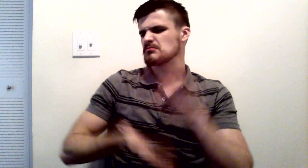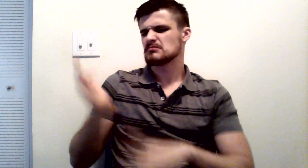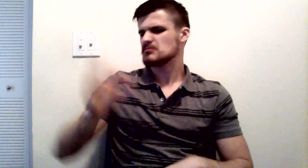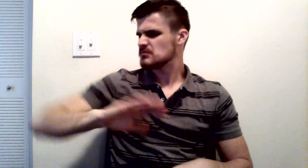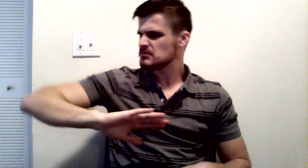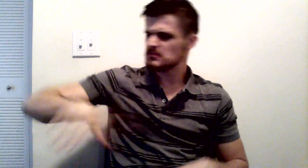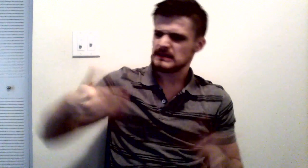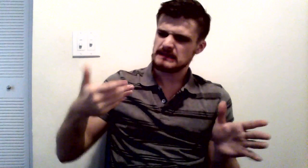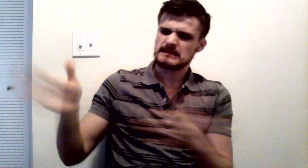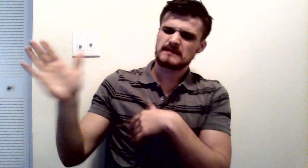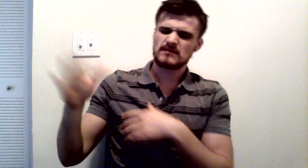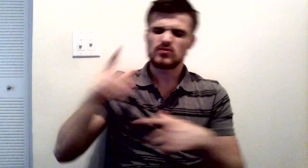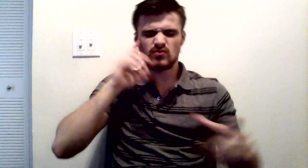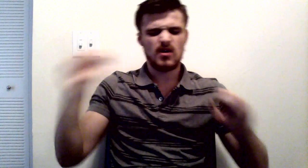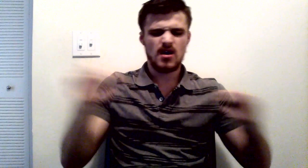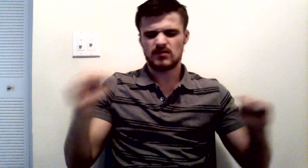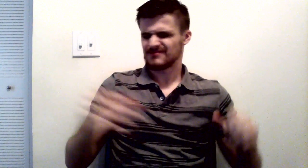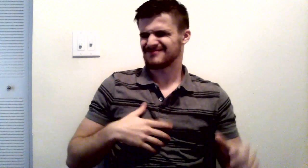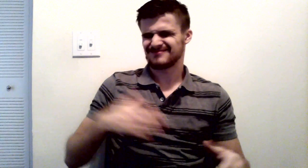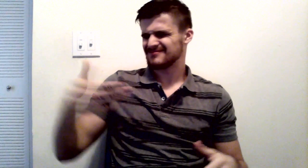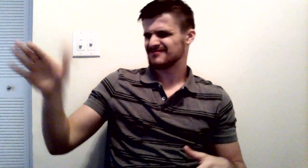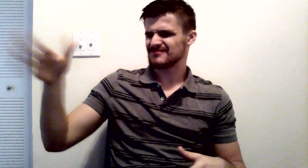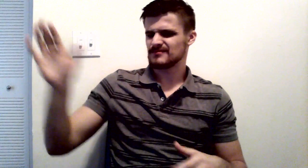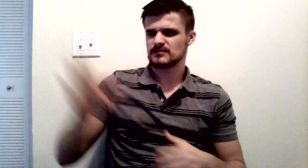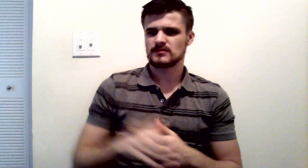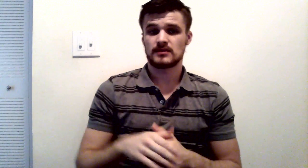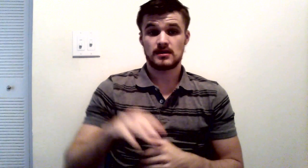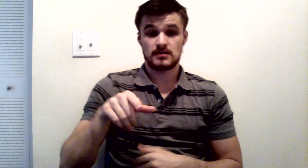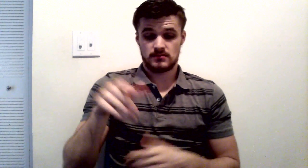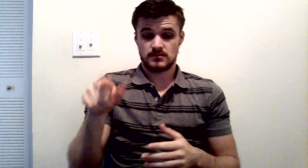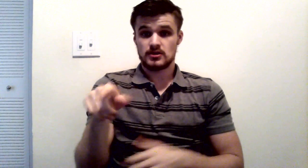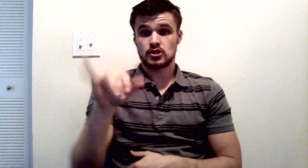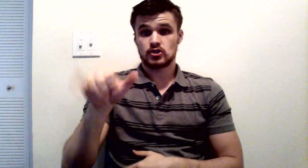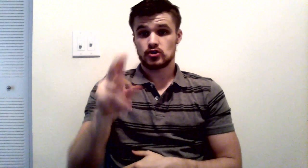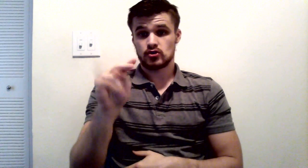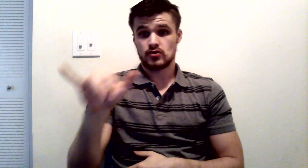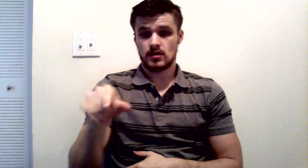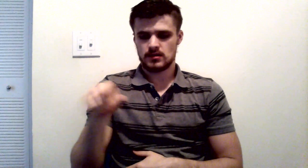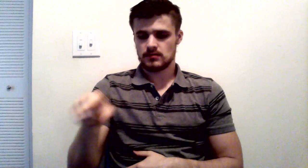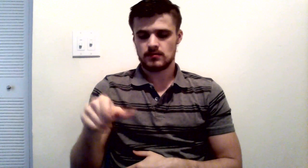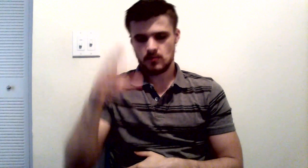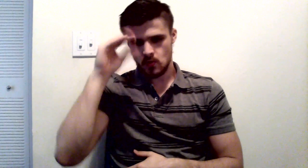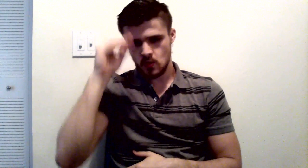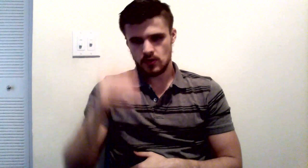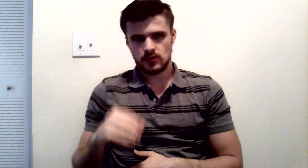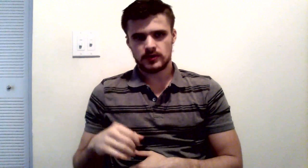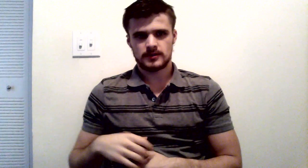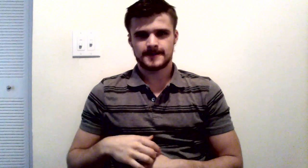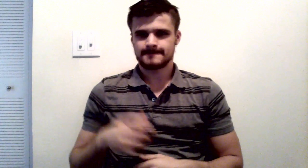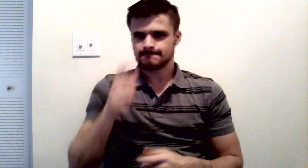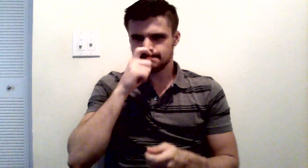too much noise! And little Johnny, who was up at bat to get revenge, goes up and grabs a big rock